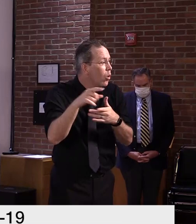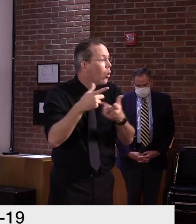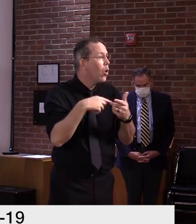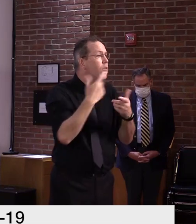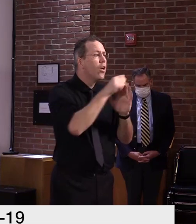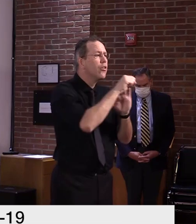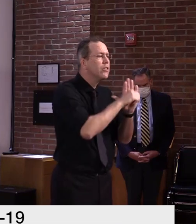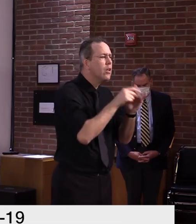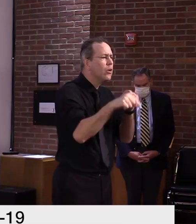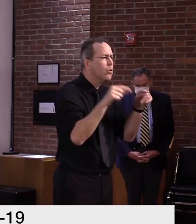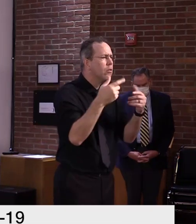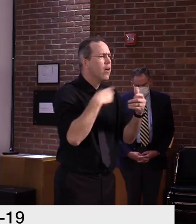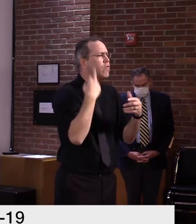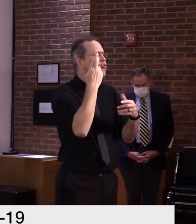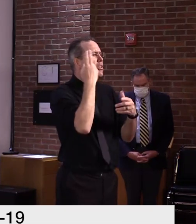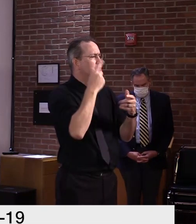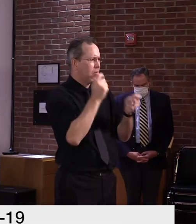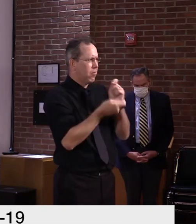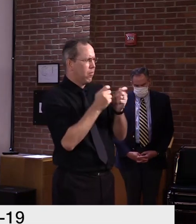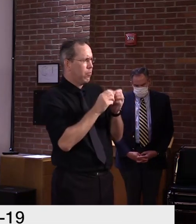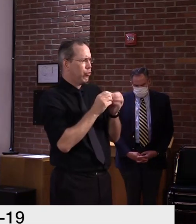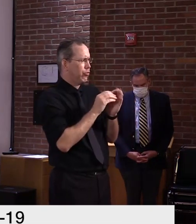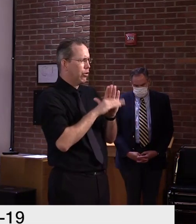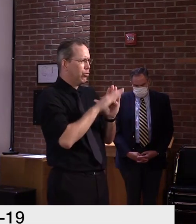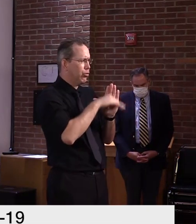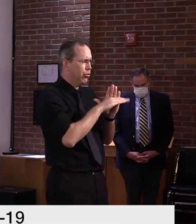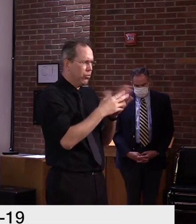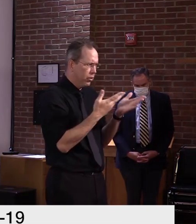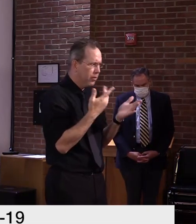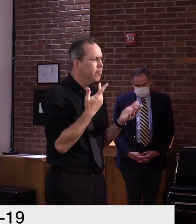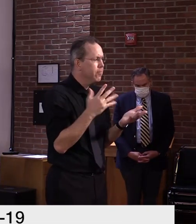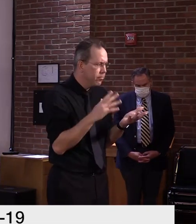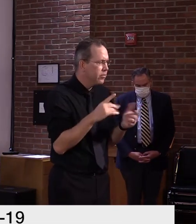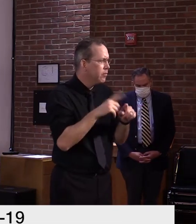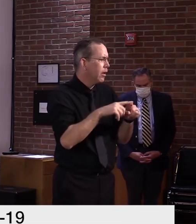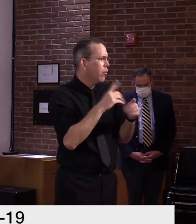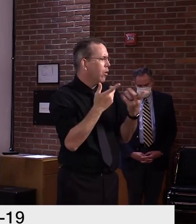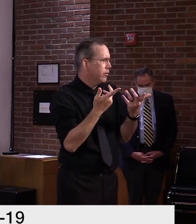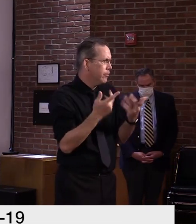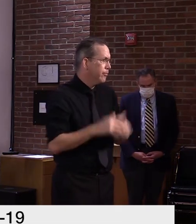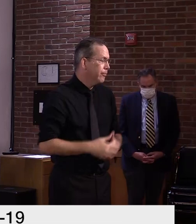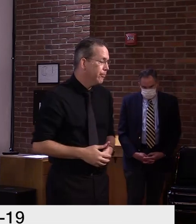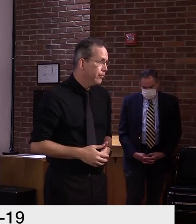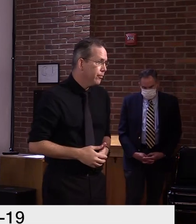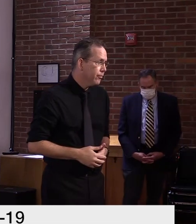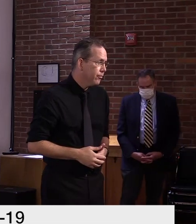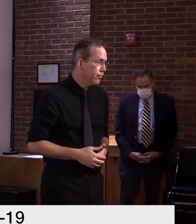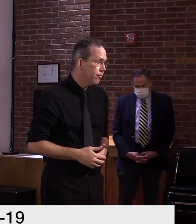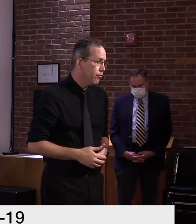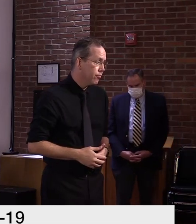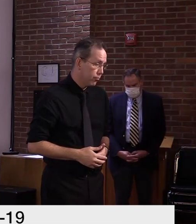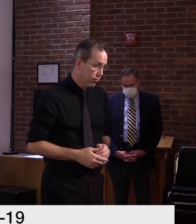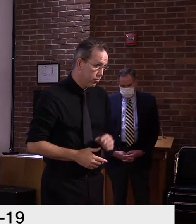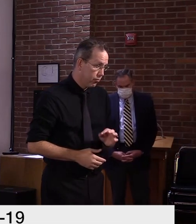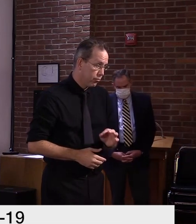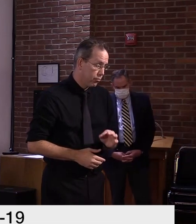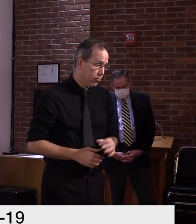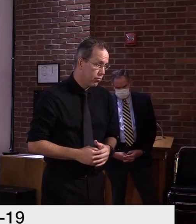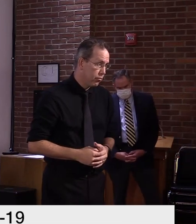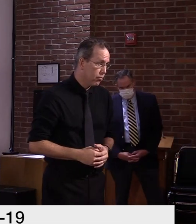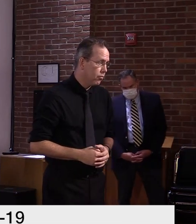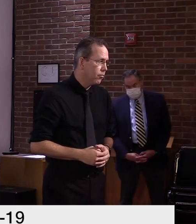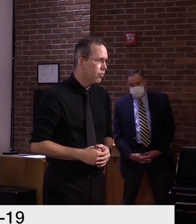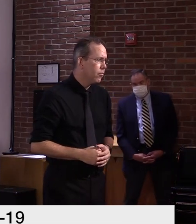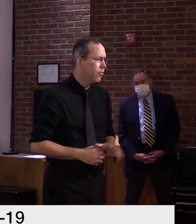case. Um, it's hard to generalize. So it does happen, but it's not frequent. Okay. As a follow